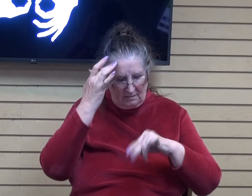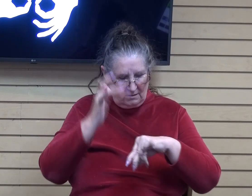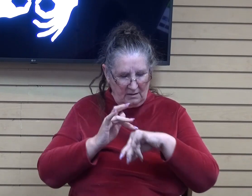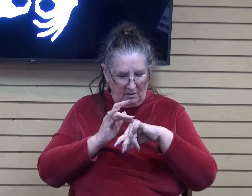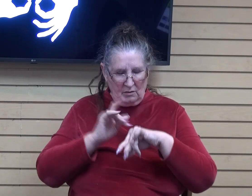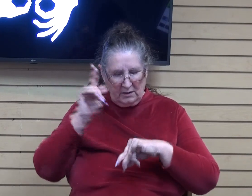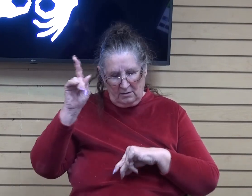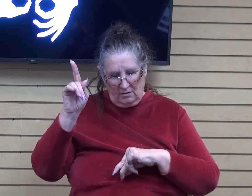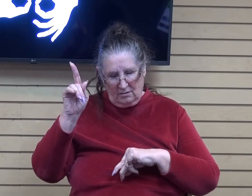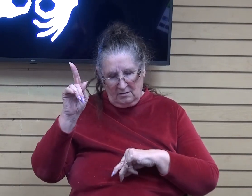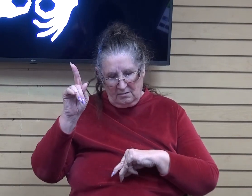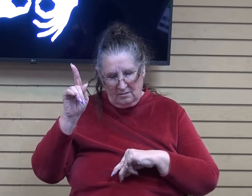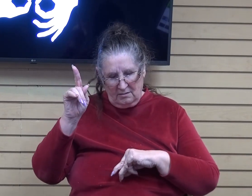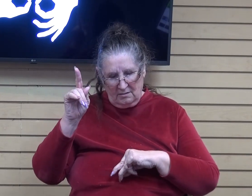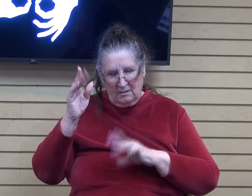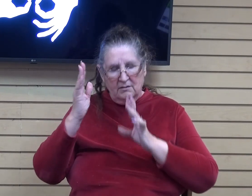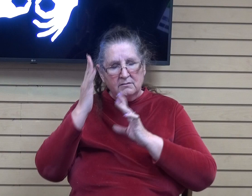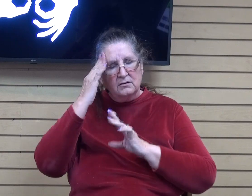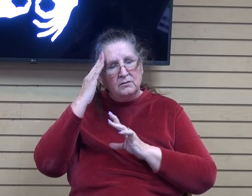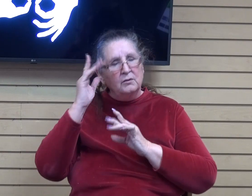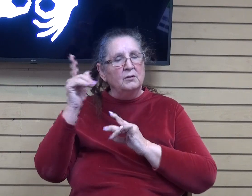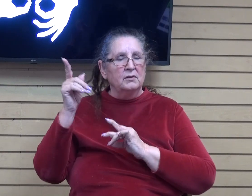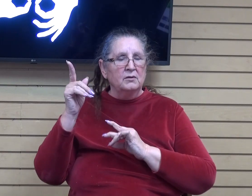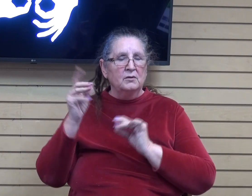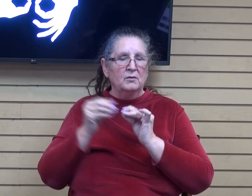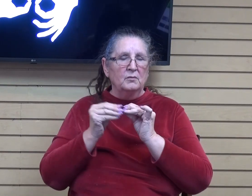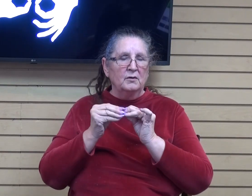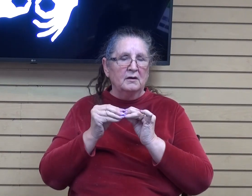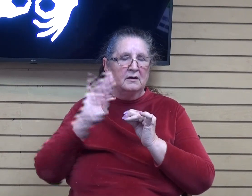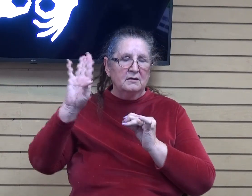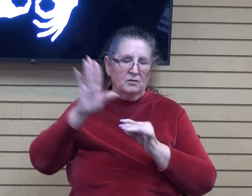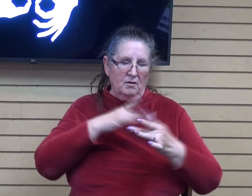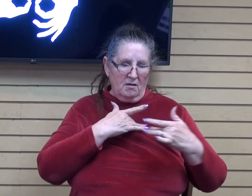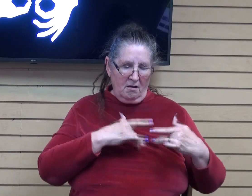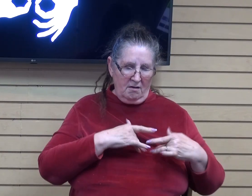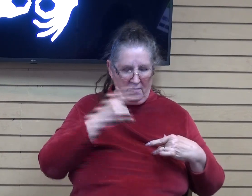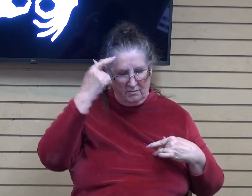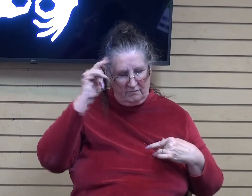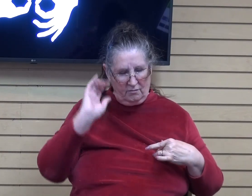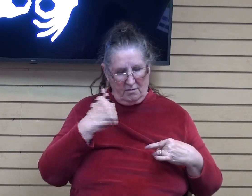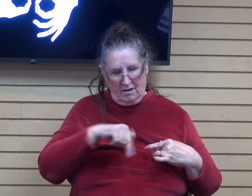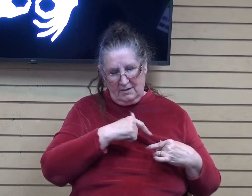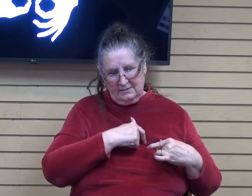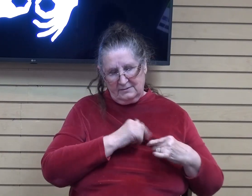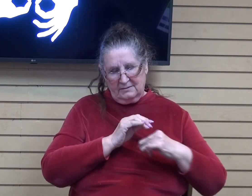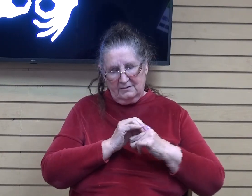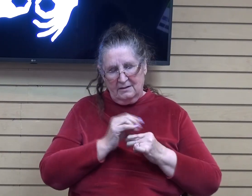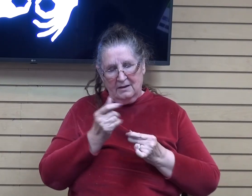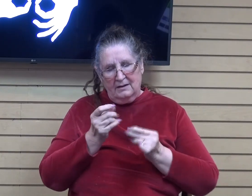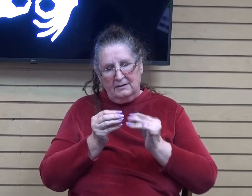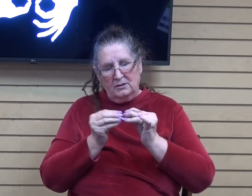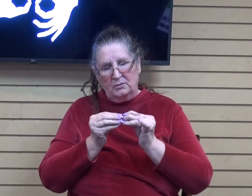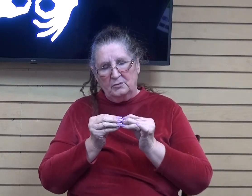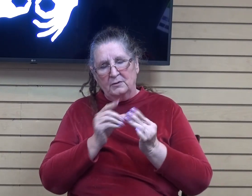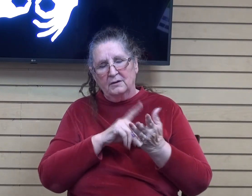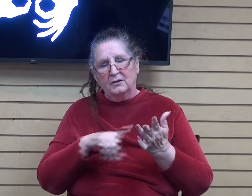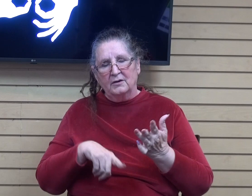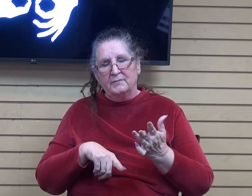getting to know you and your heart for us a little bit more lord pray lord